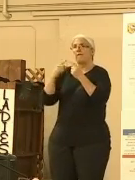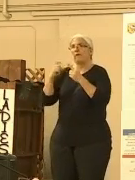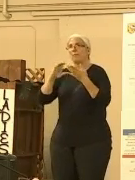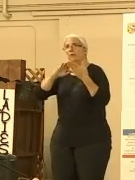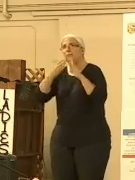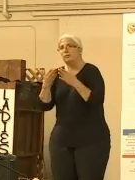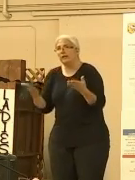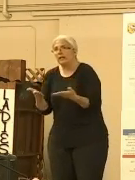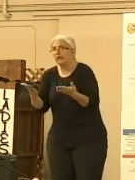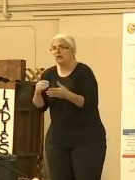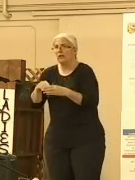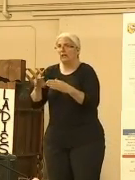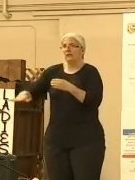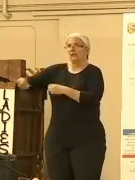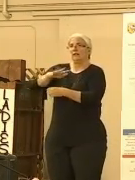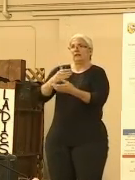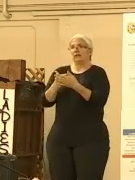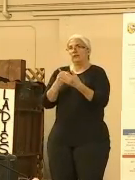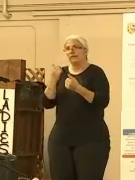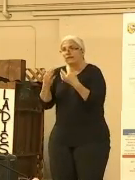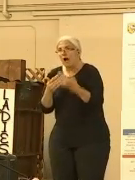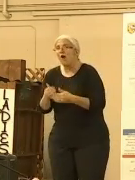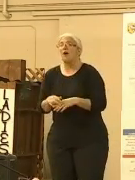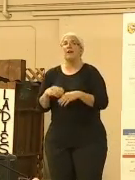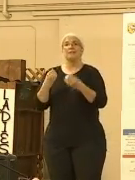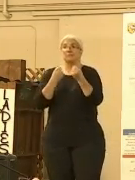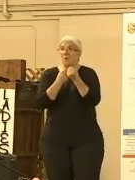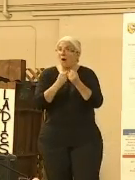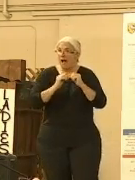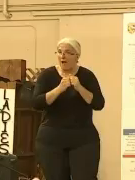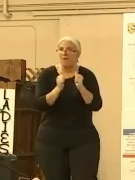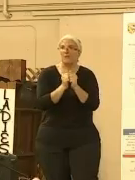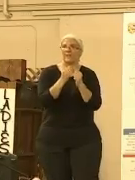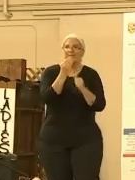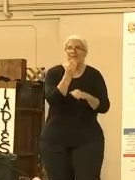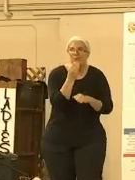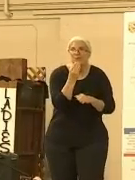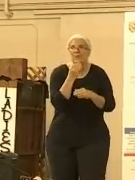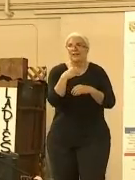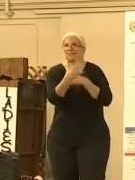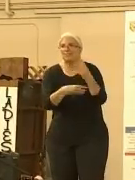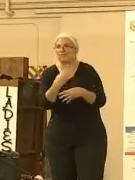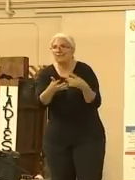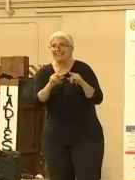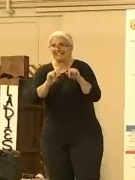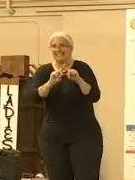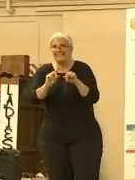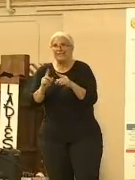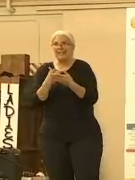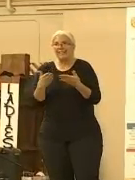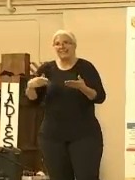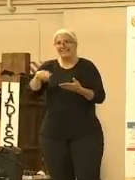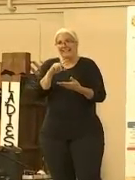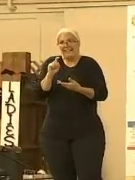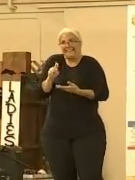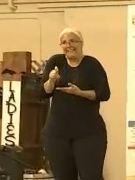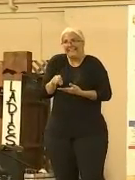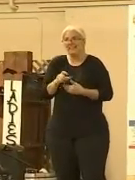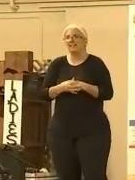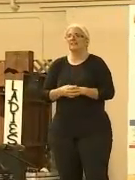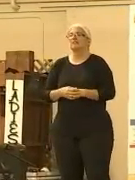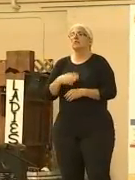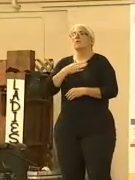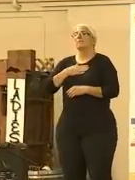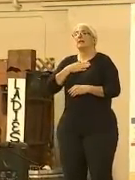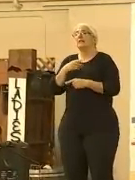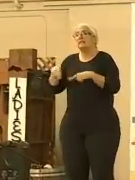this incident for food and other things that are needed. Please, anybody that would like to support